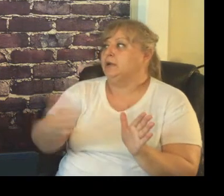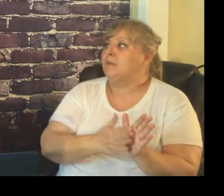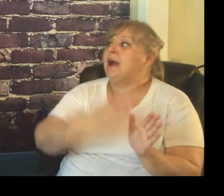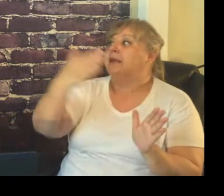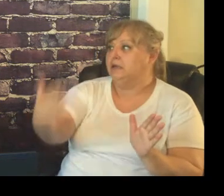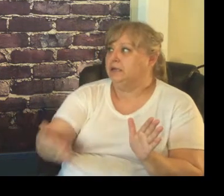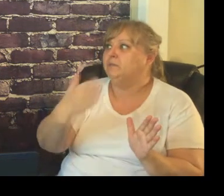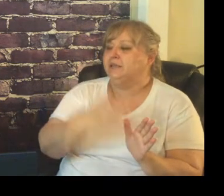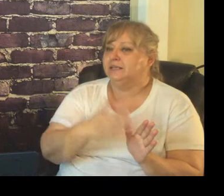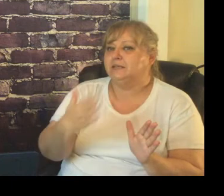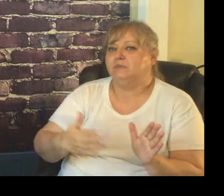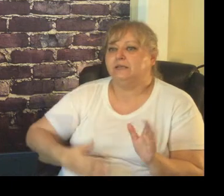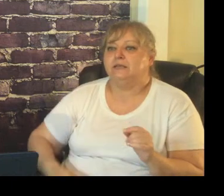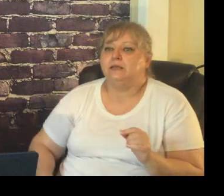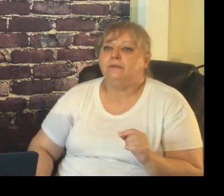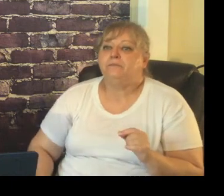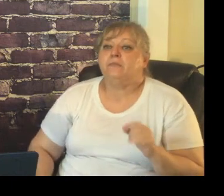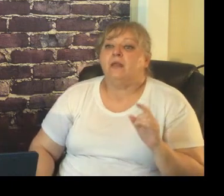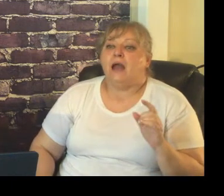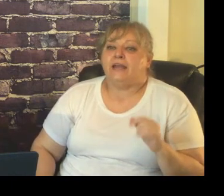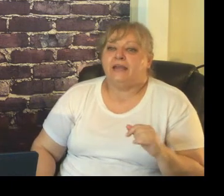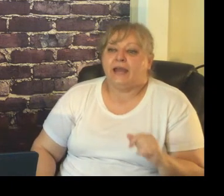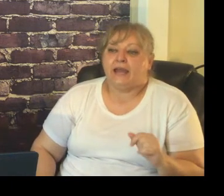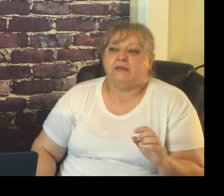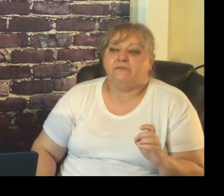my limit is immediately I have